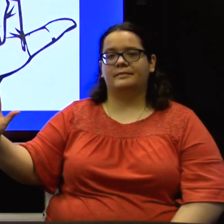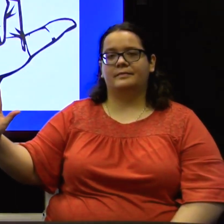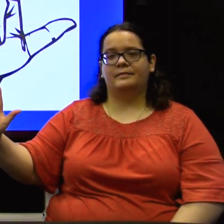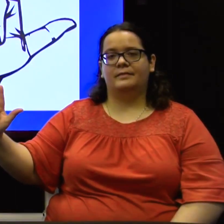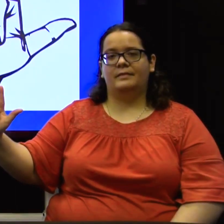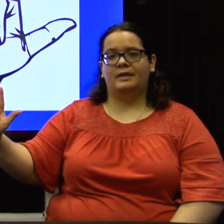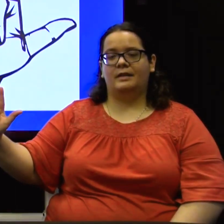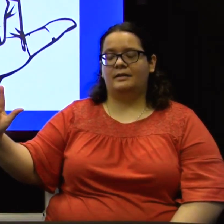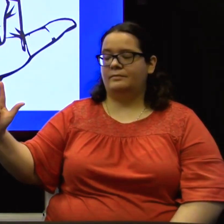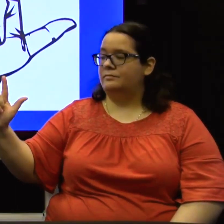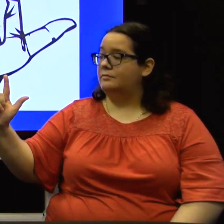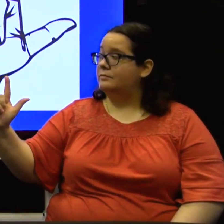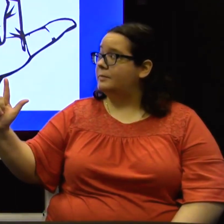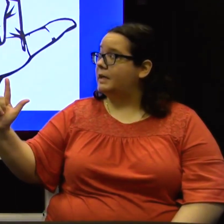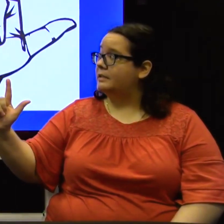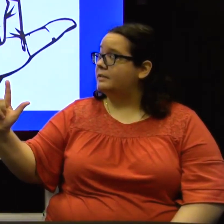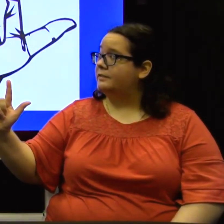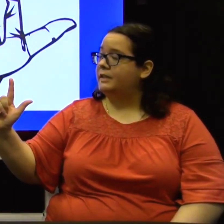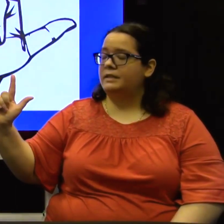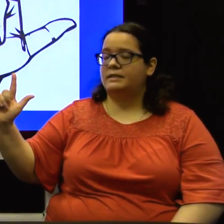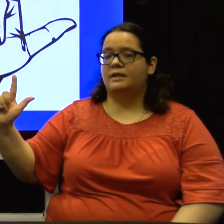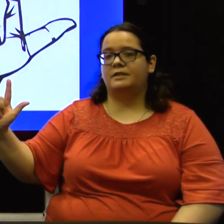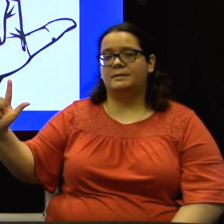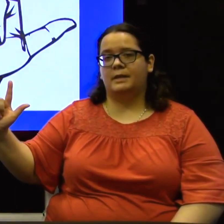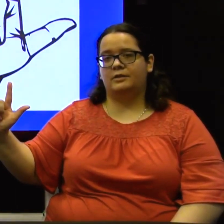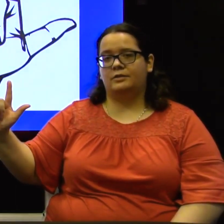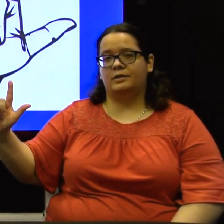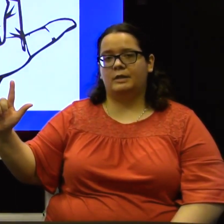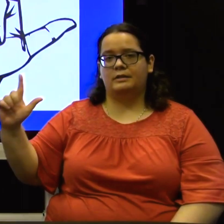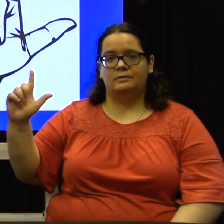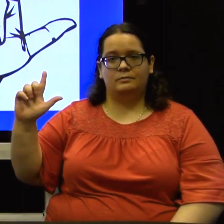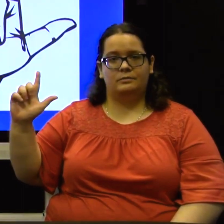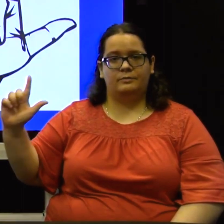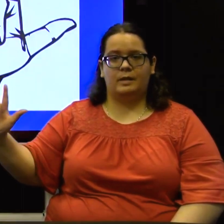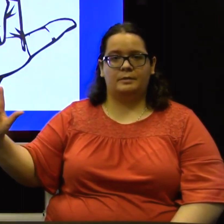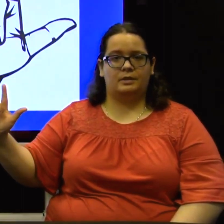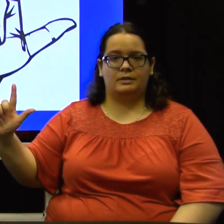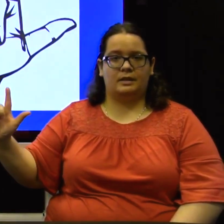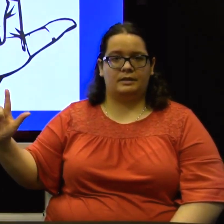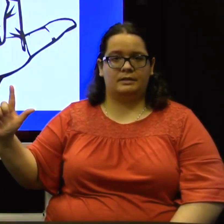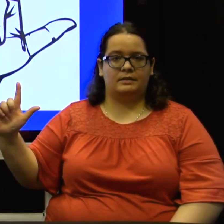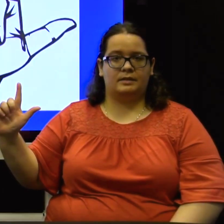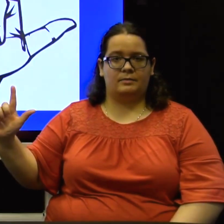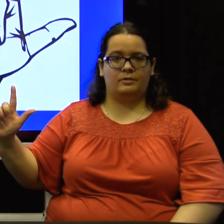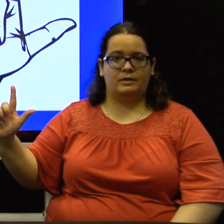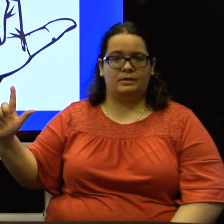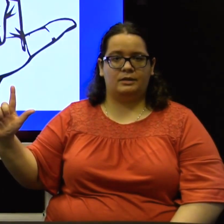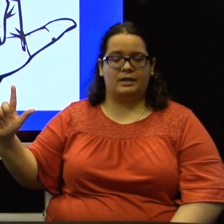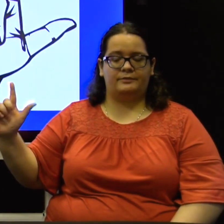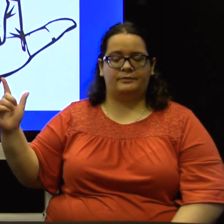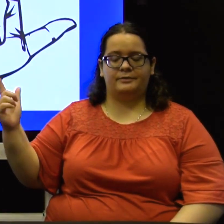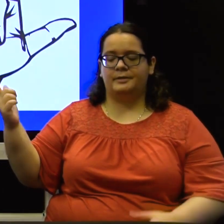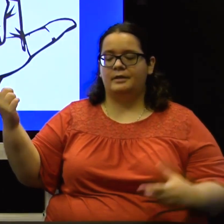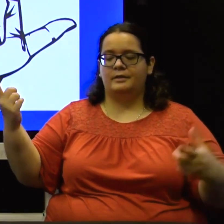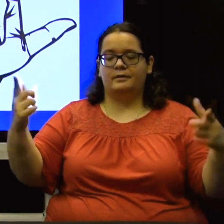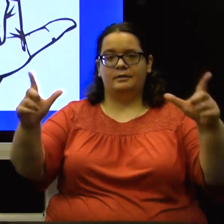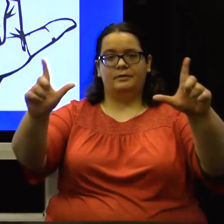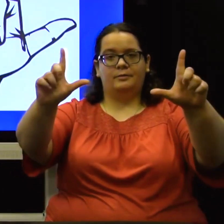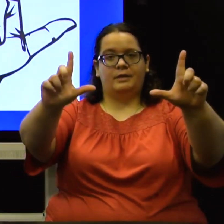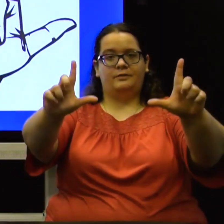L. Again, we're back to a fairly self-explanatory one. You've probably all done this at some point in your life. You might have